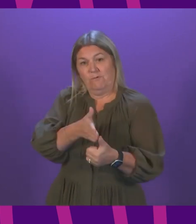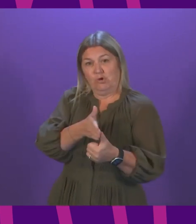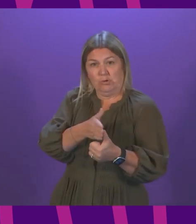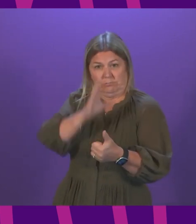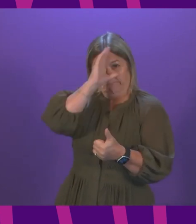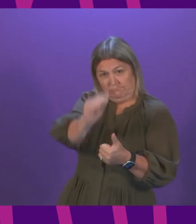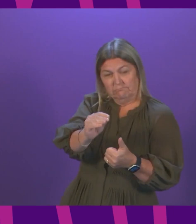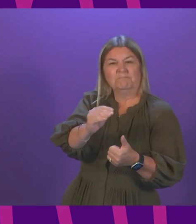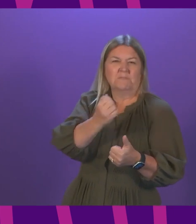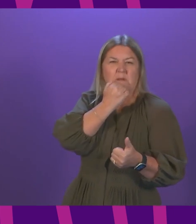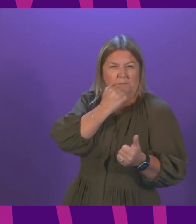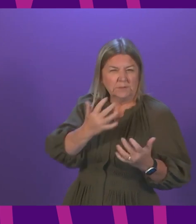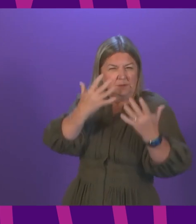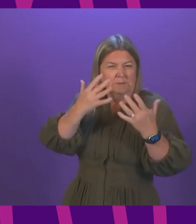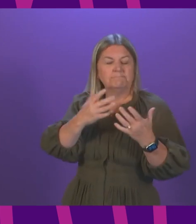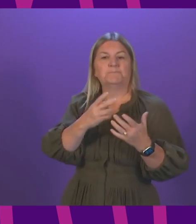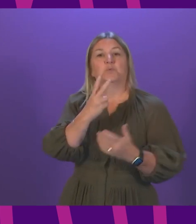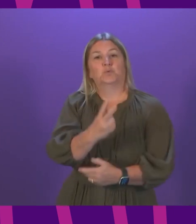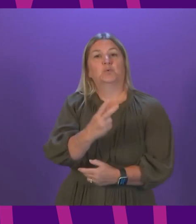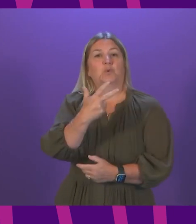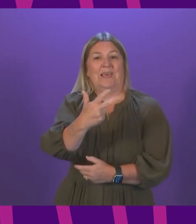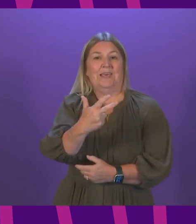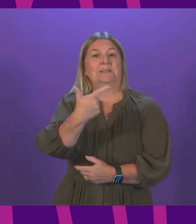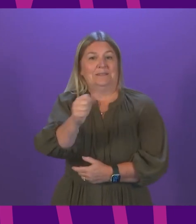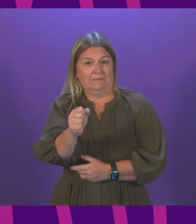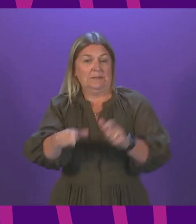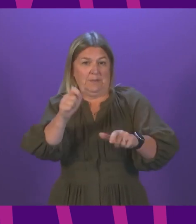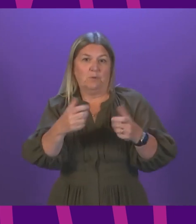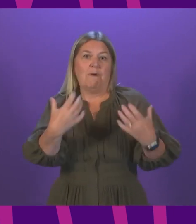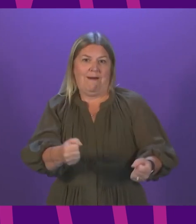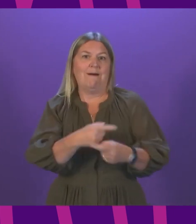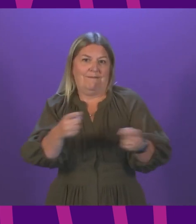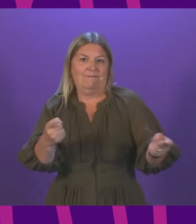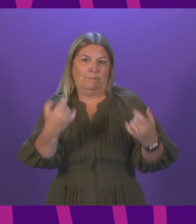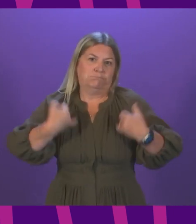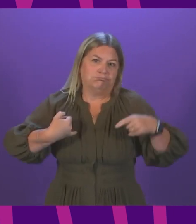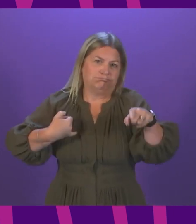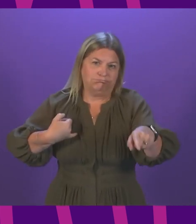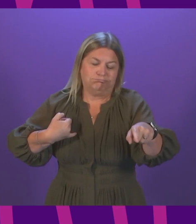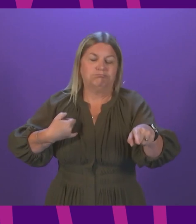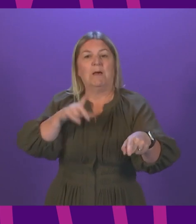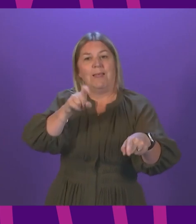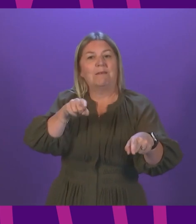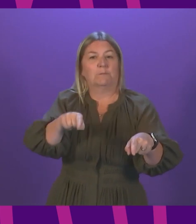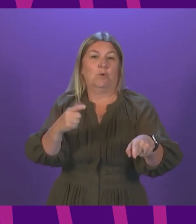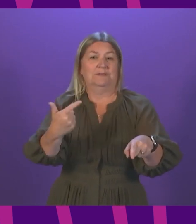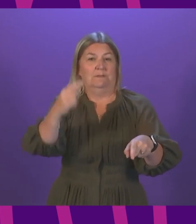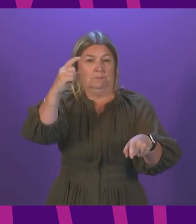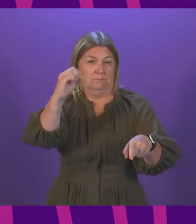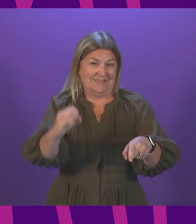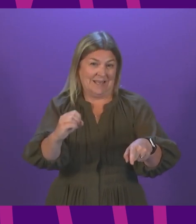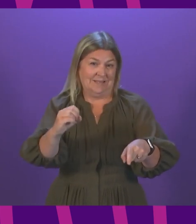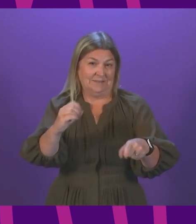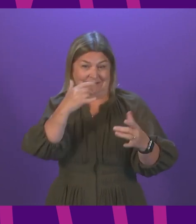of today's statistics. 2,870 positive cases were reported yesterday. 11.7 per cent